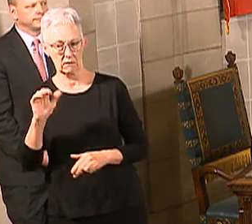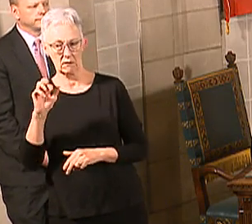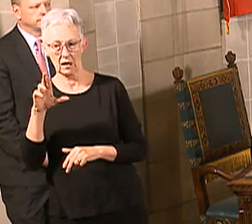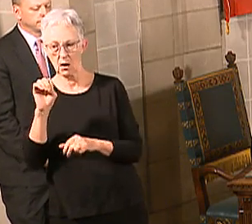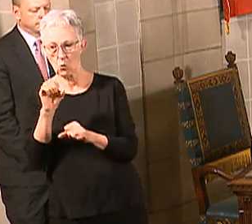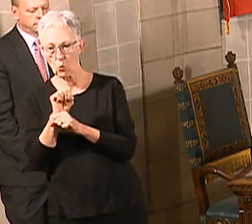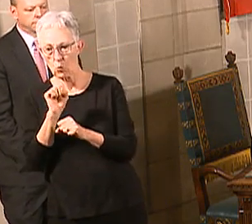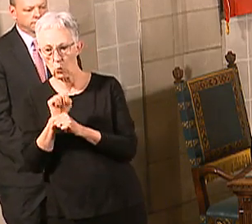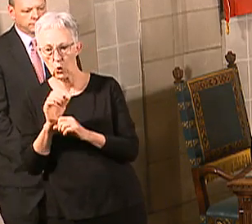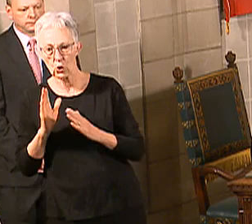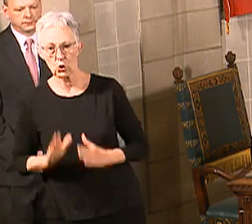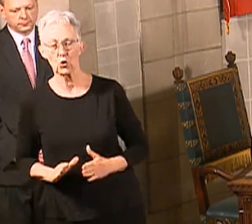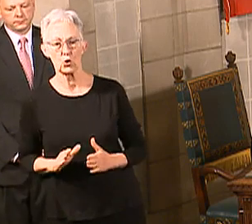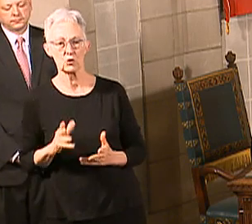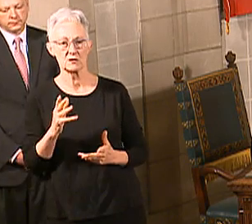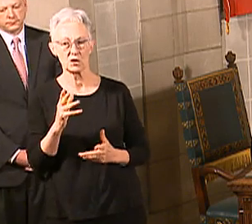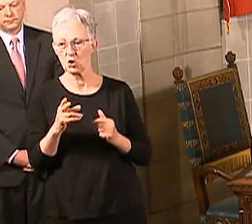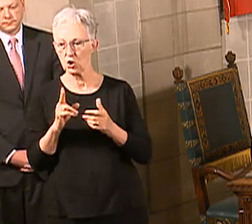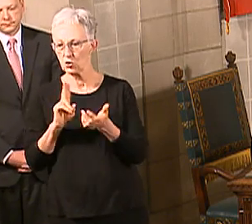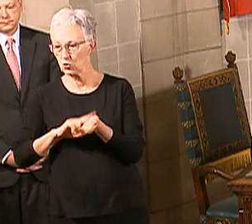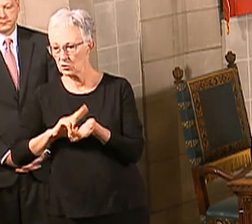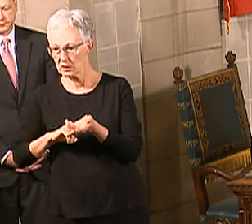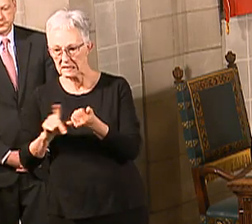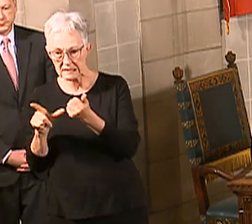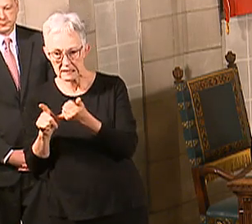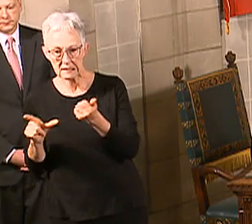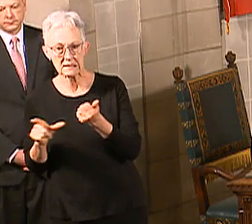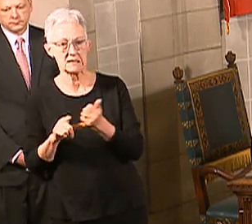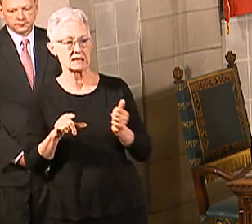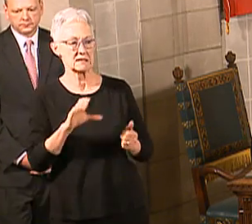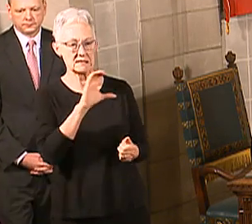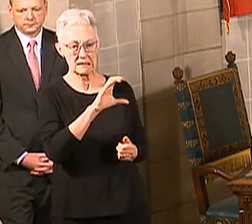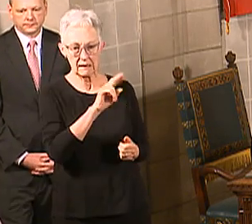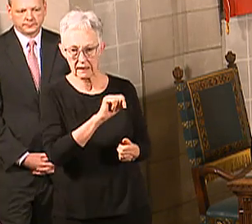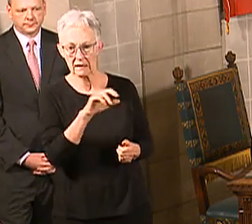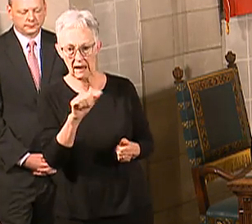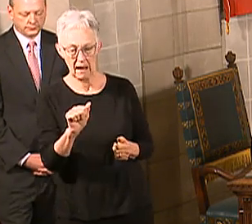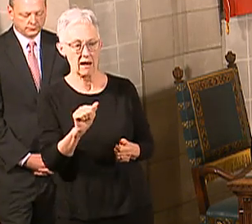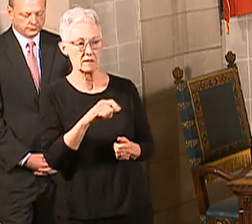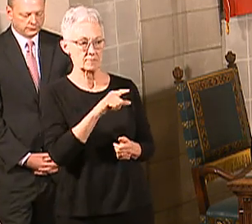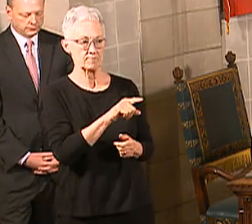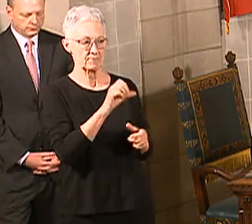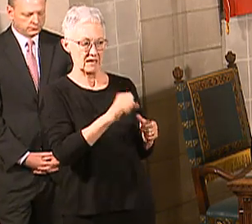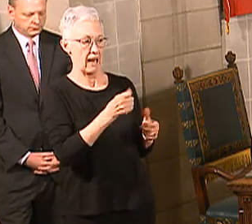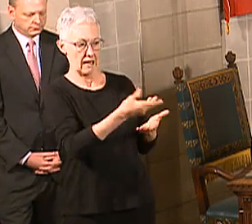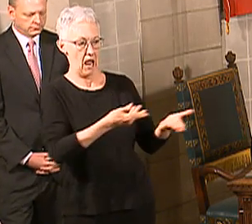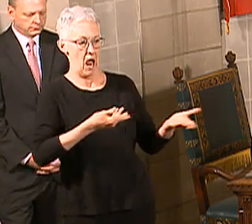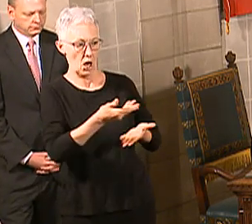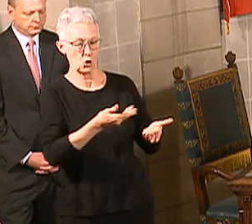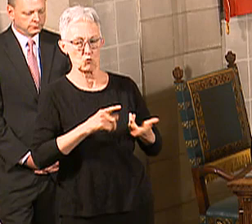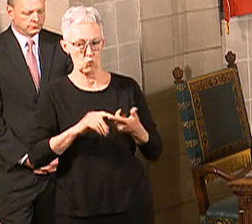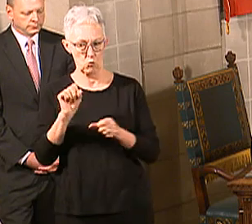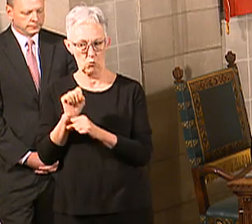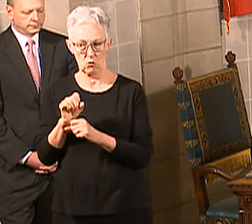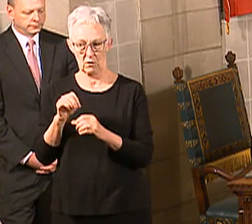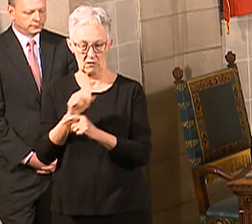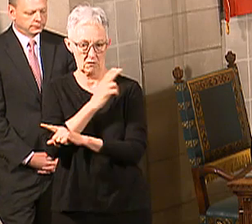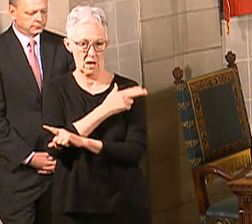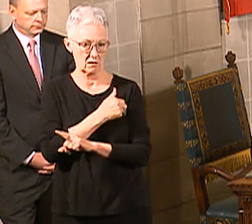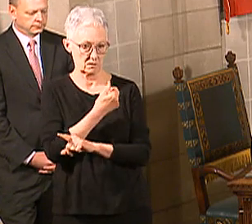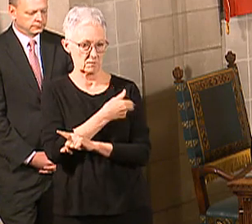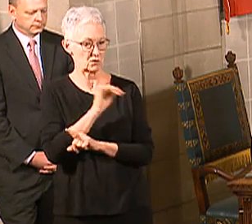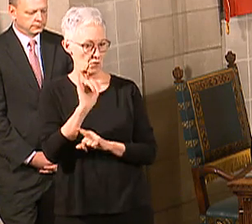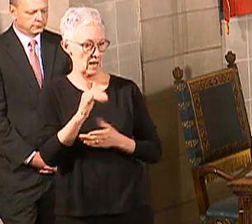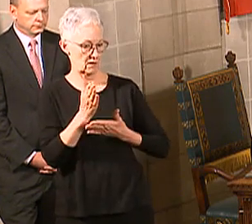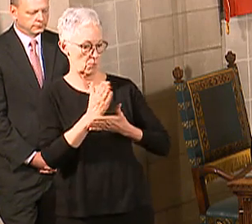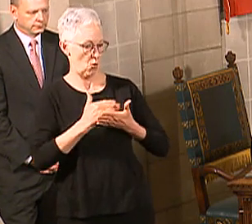to be hired or be brought in to be able to help with staffing in our health care facilities. So those are part of the executive order that we've also got out